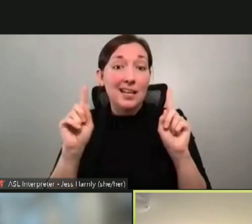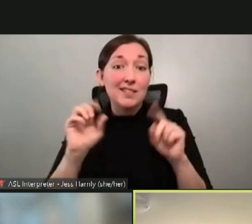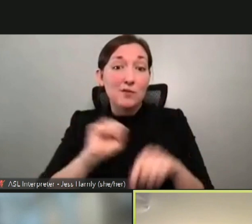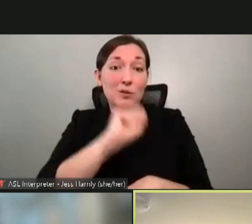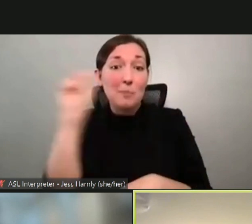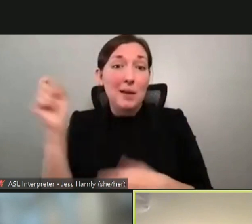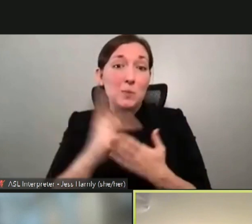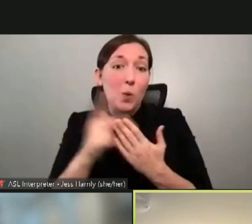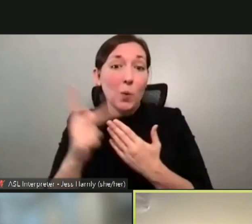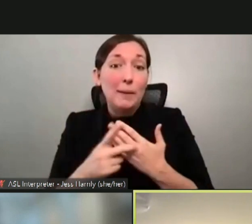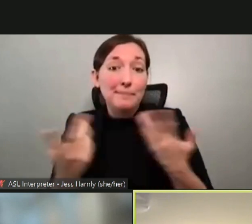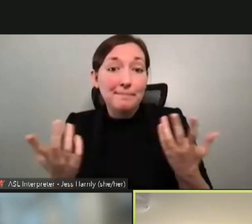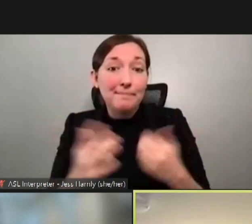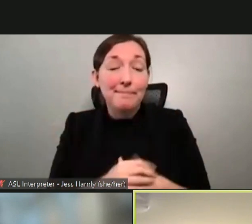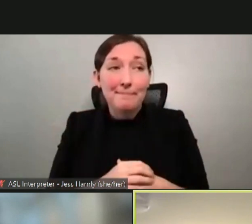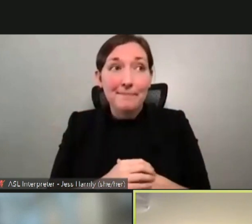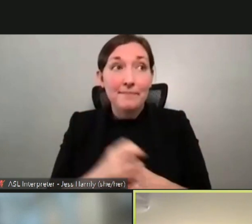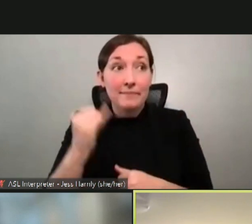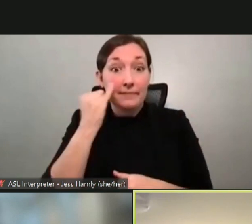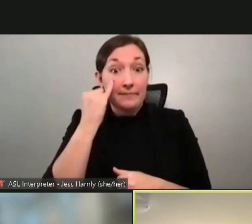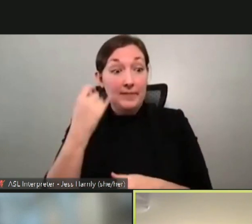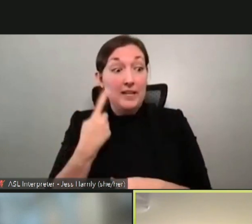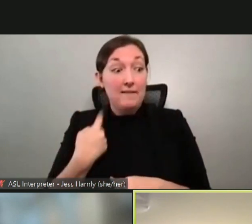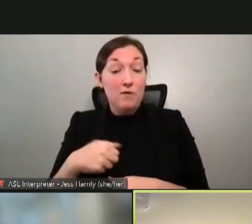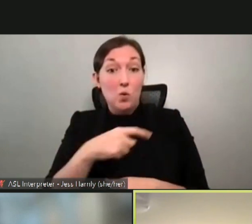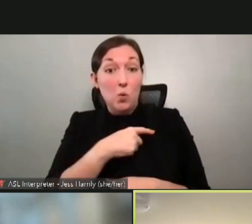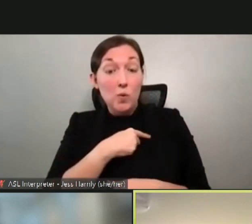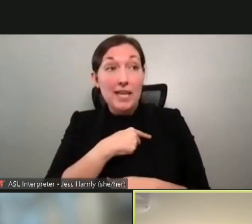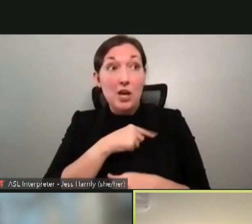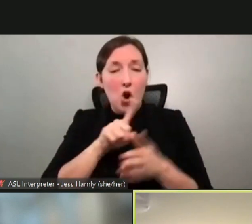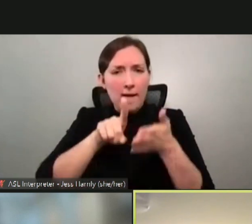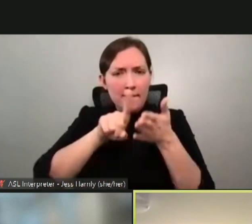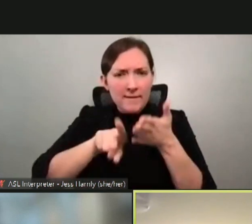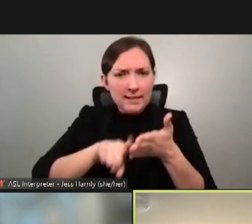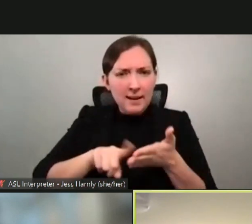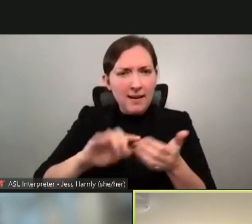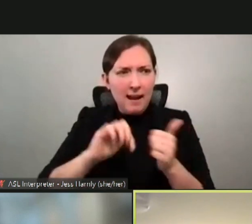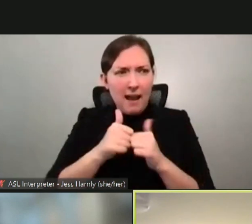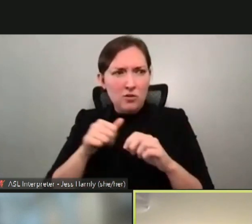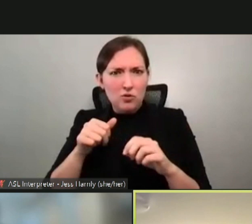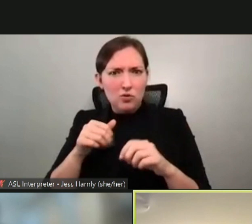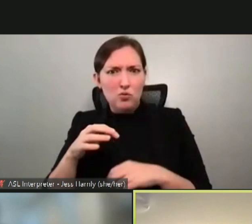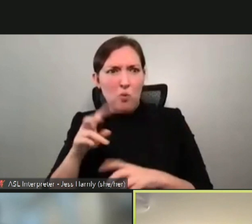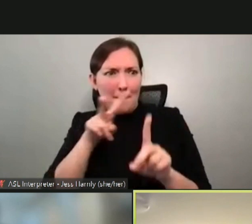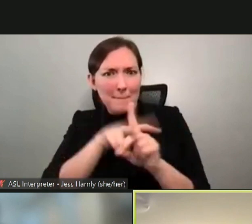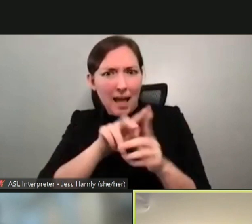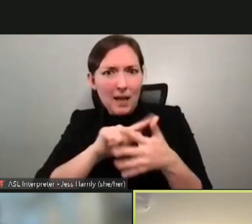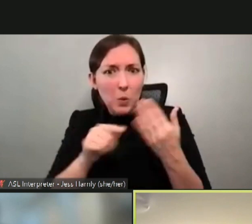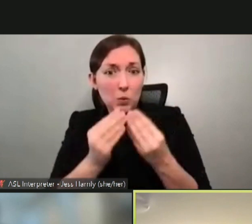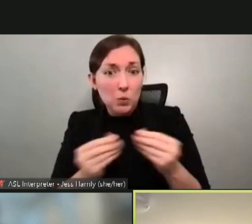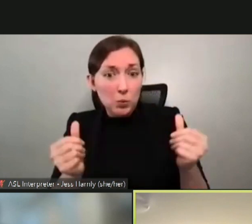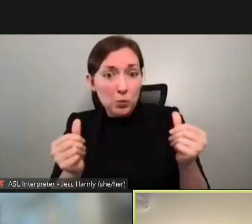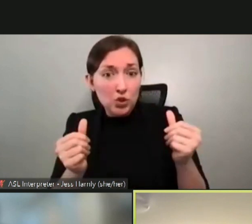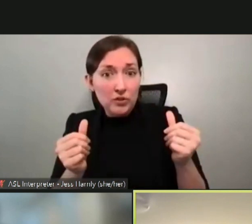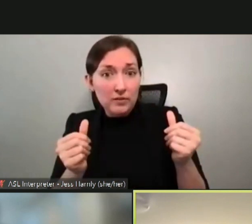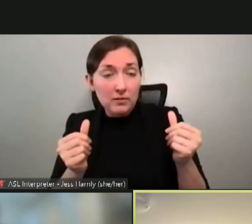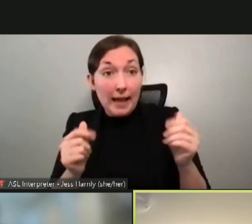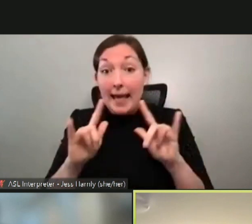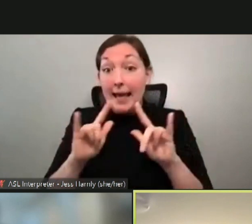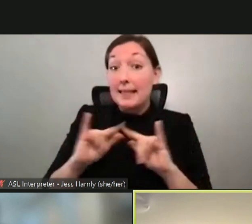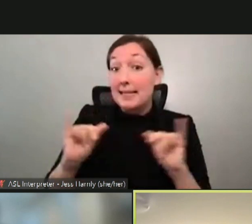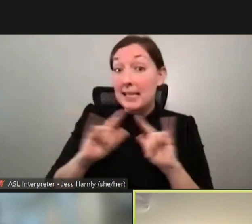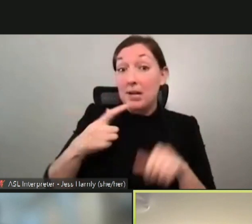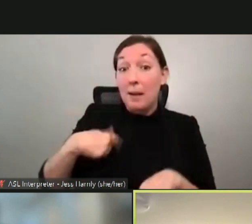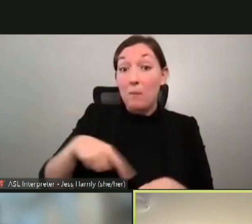program. If we're investigating how to apply those solutions at the same time, we are also